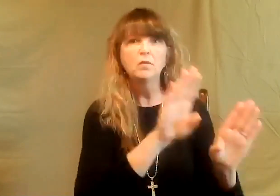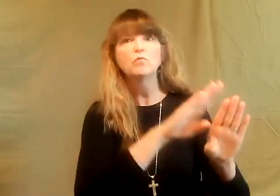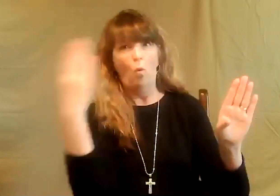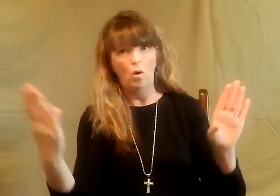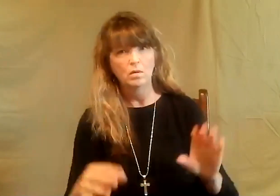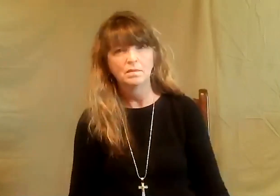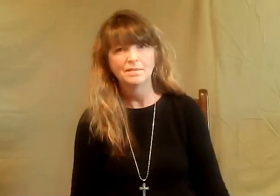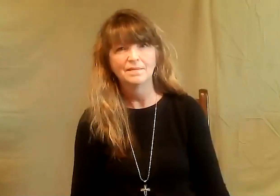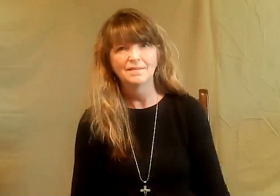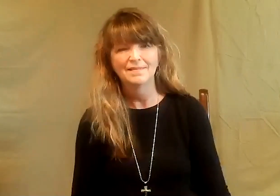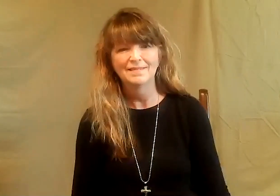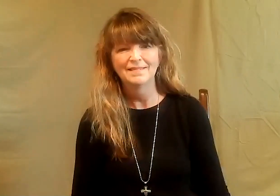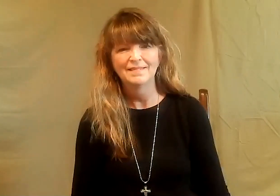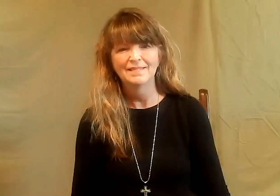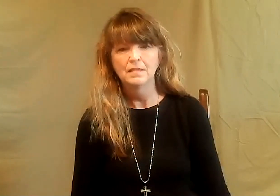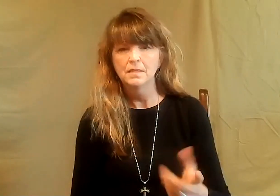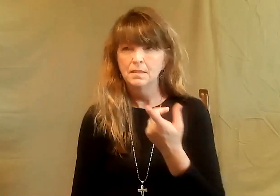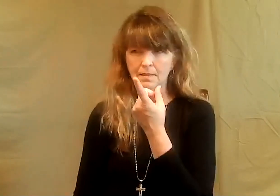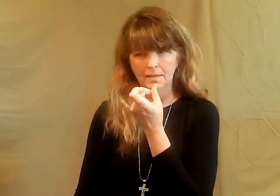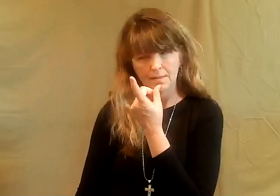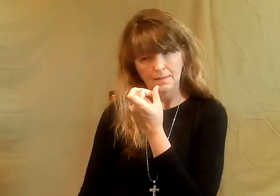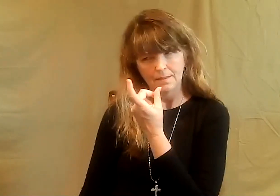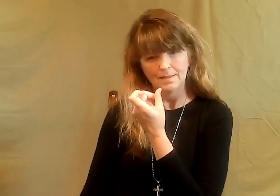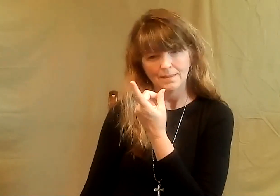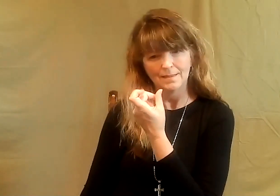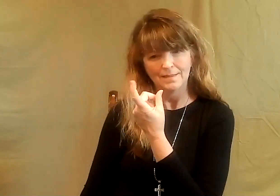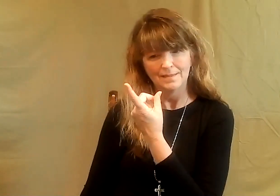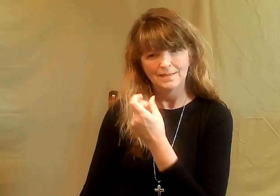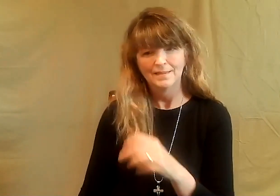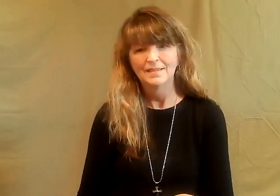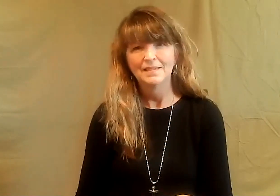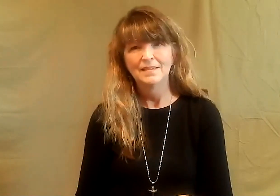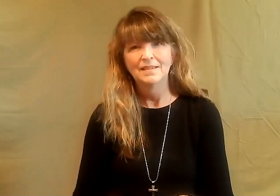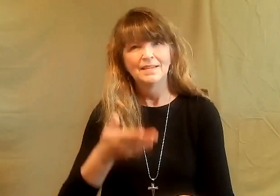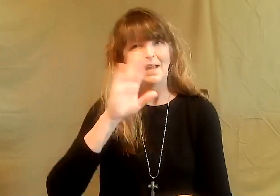see it and God will put a door in that wall and say, hey, come here.